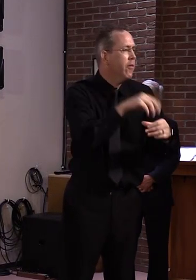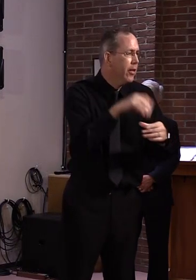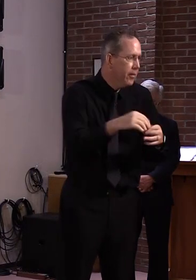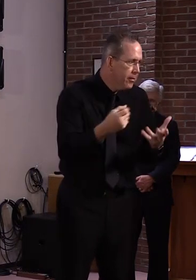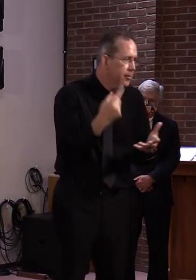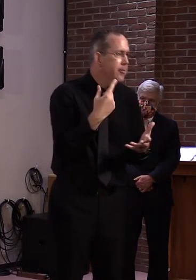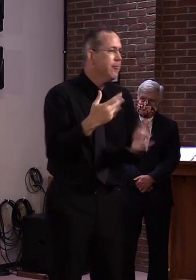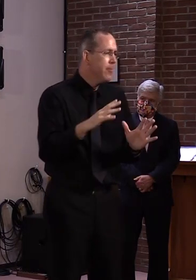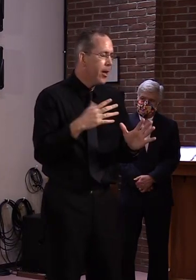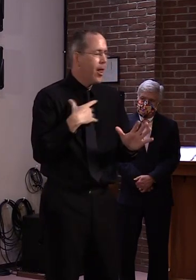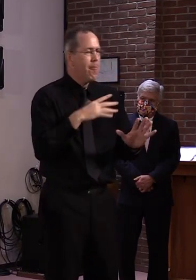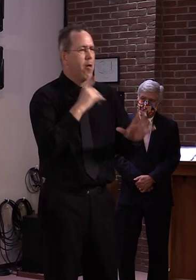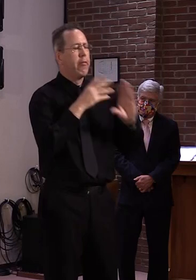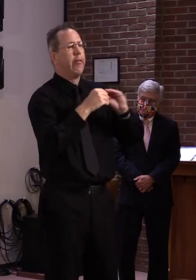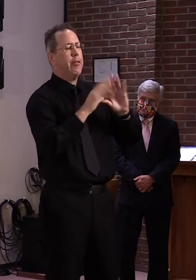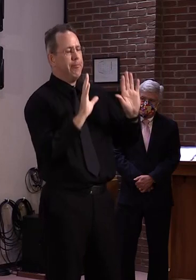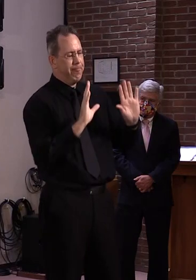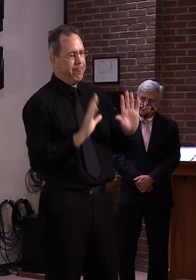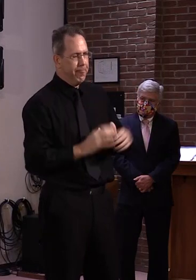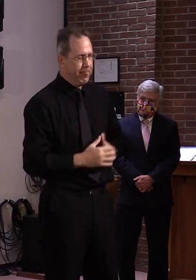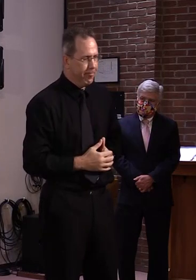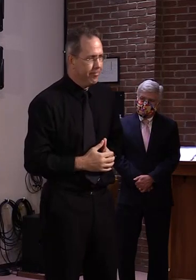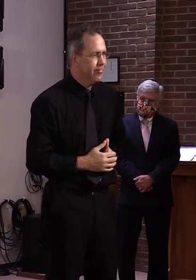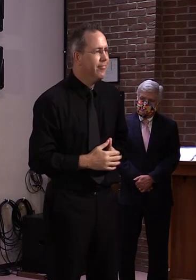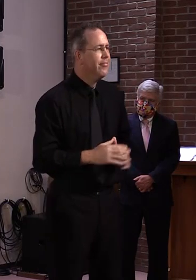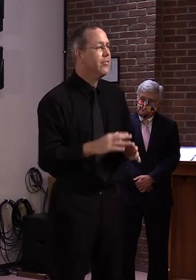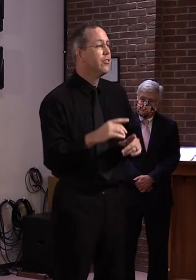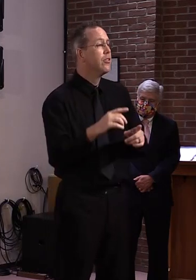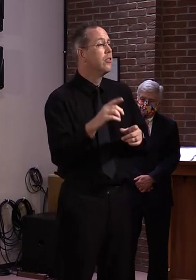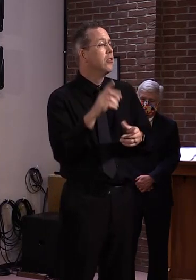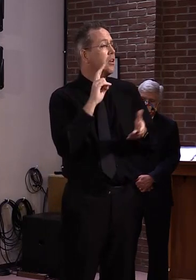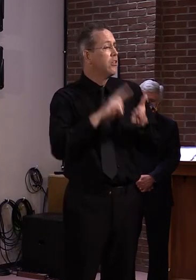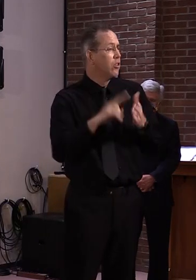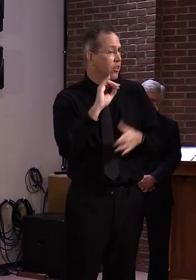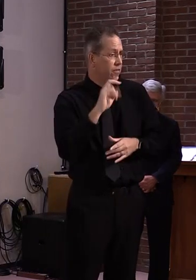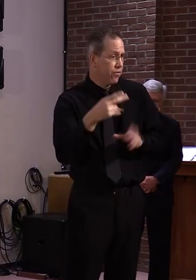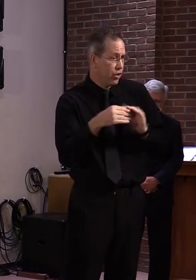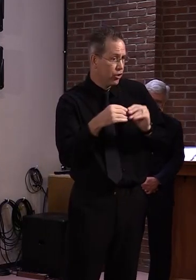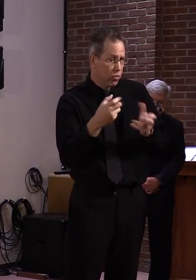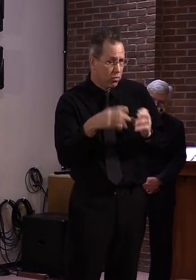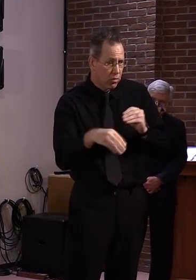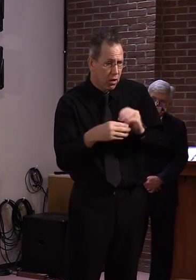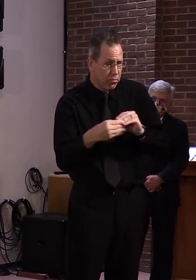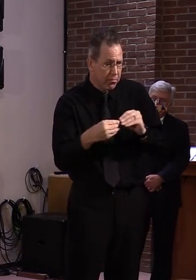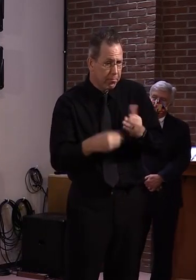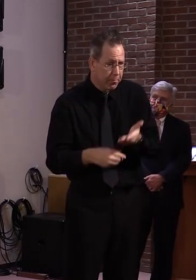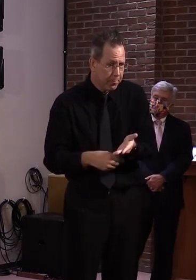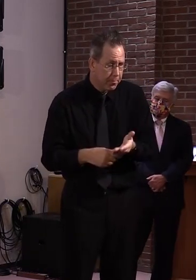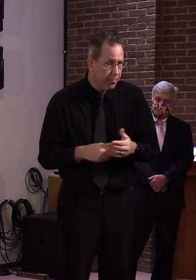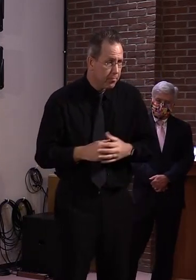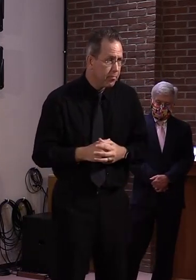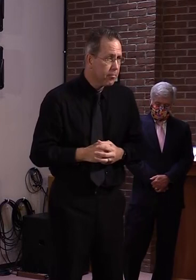But Secretary French, maybe go into detail about who is in the meetings and how many times you've met.